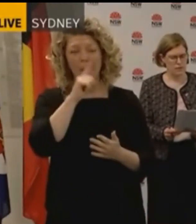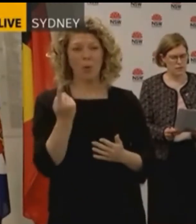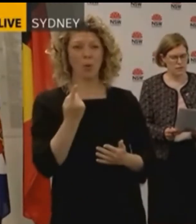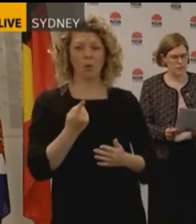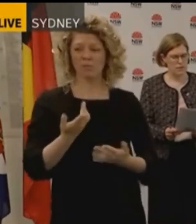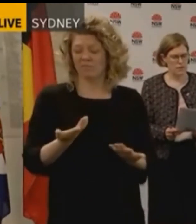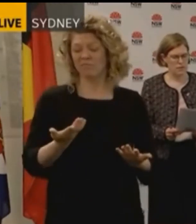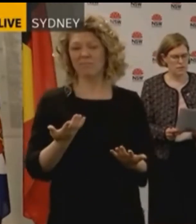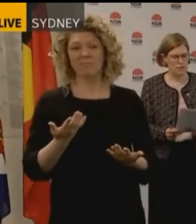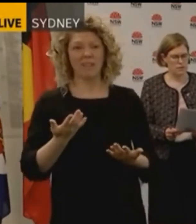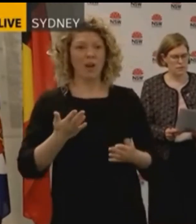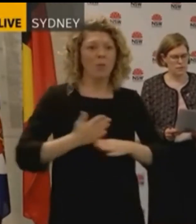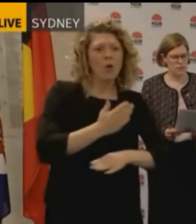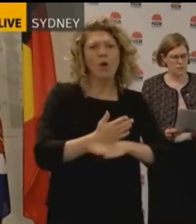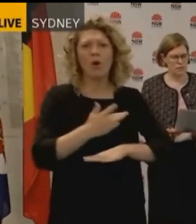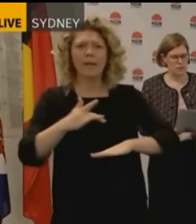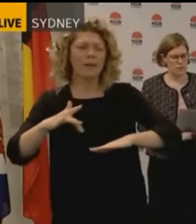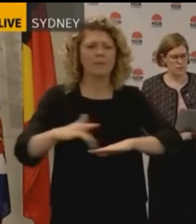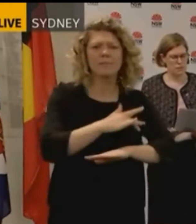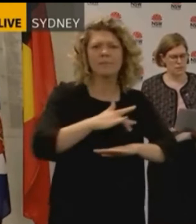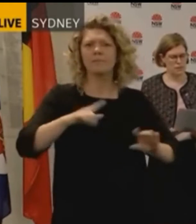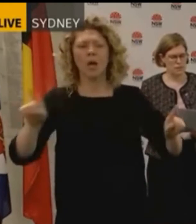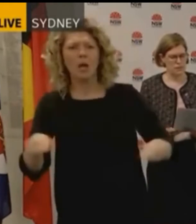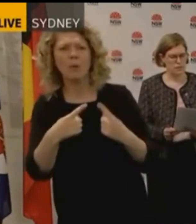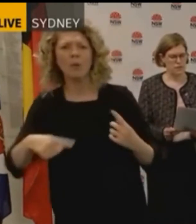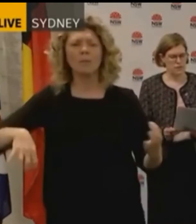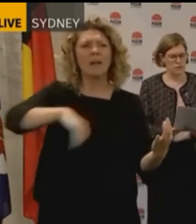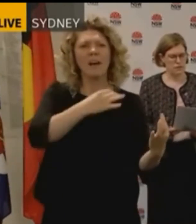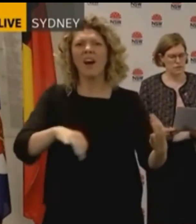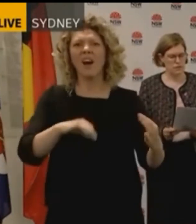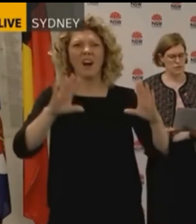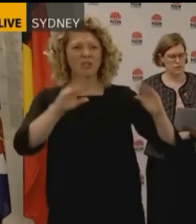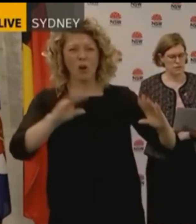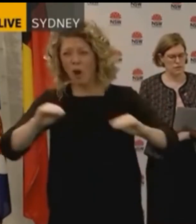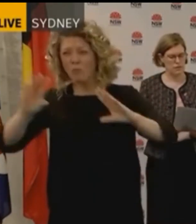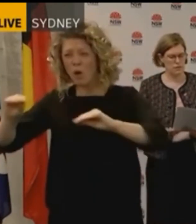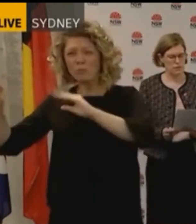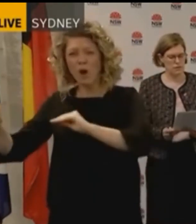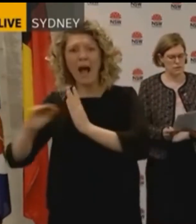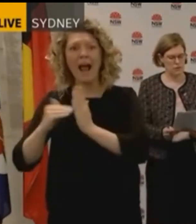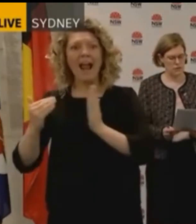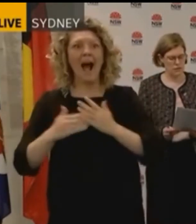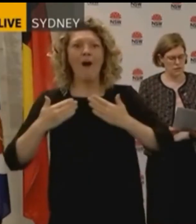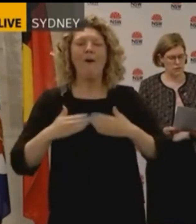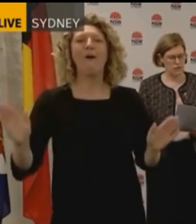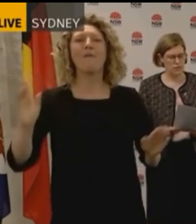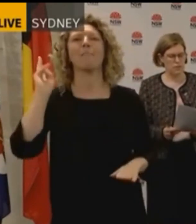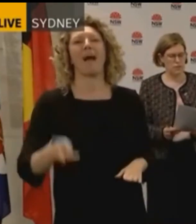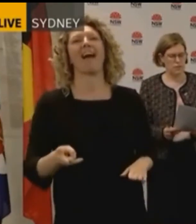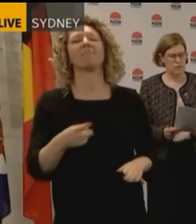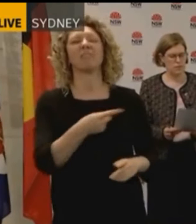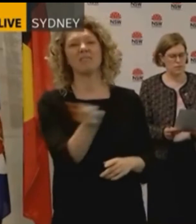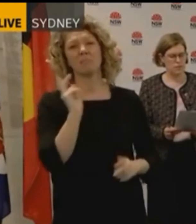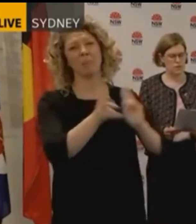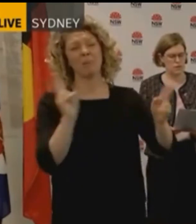and months some have not worked for seven months in fact and for them it's a huge relief to be able to now do what they do best but